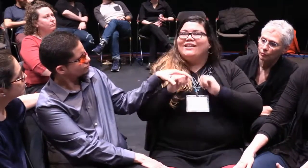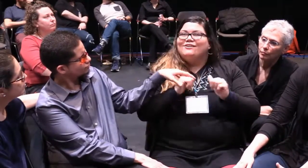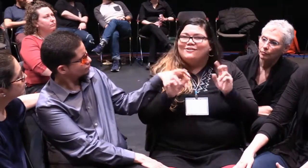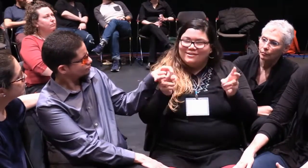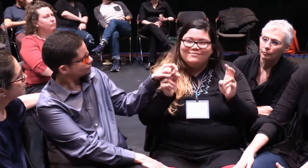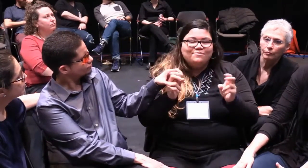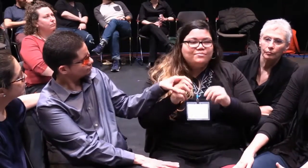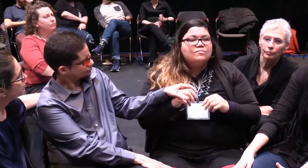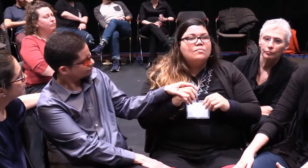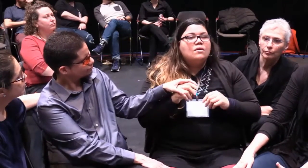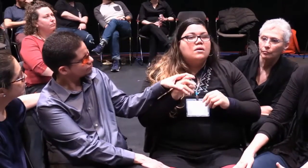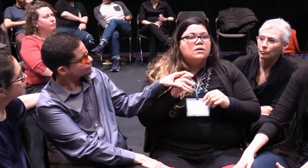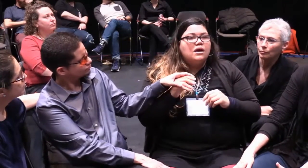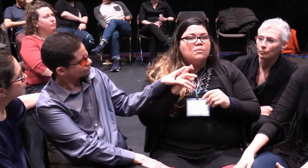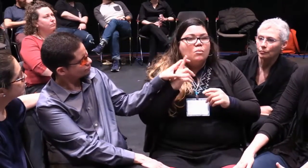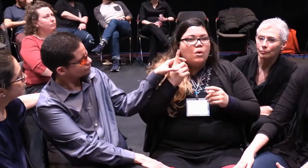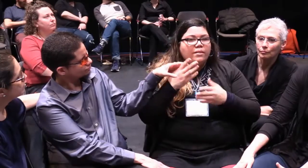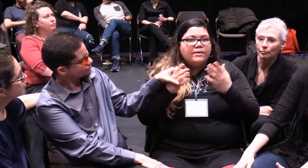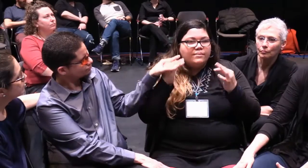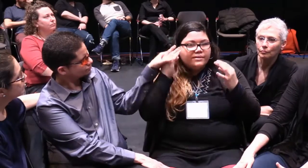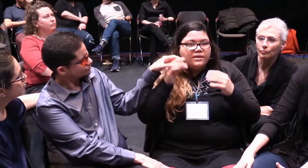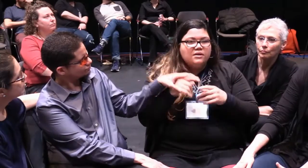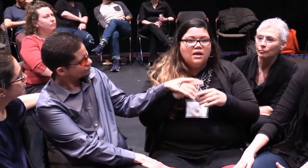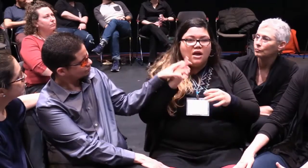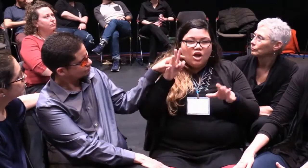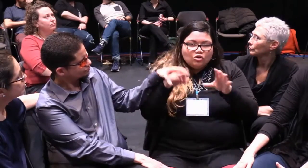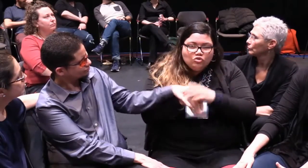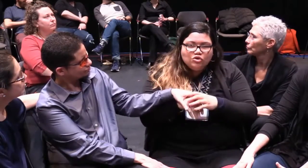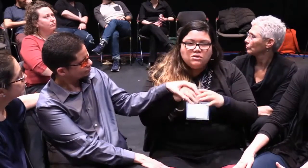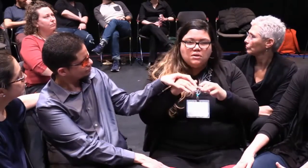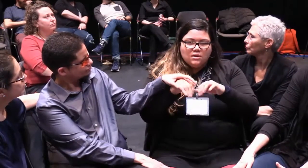of what inclusive theater would look like.